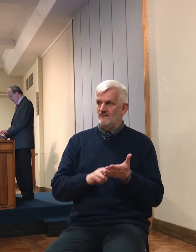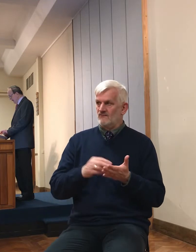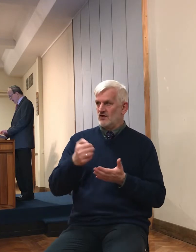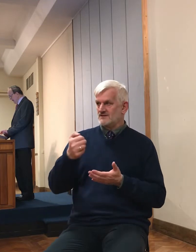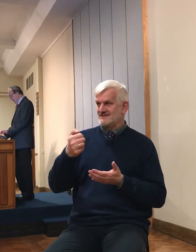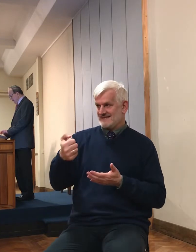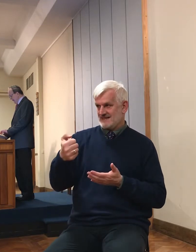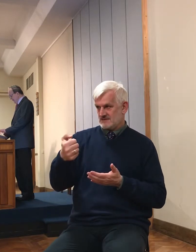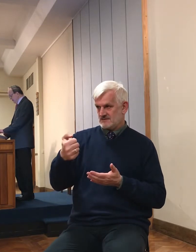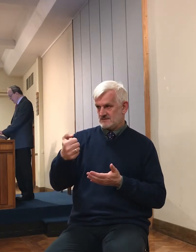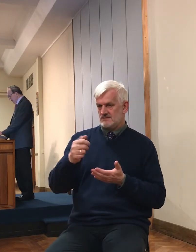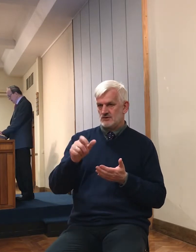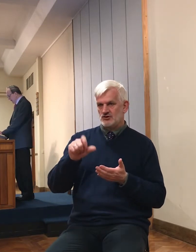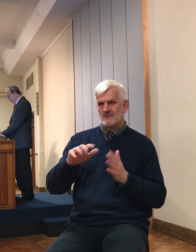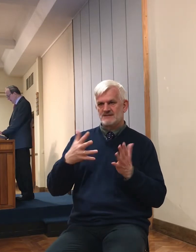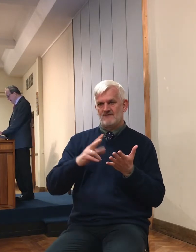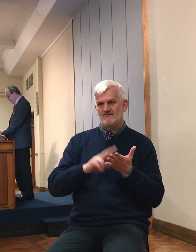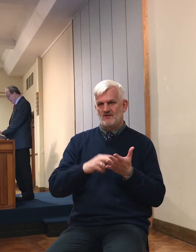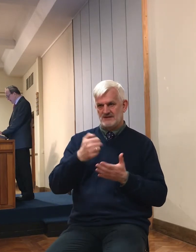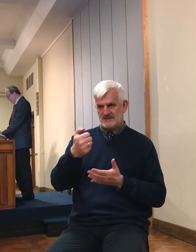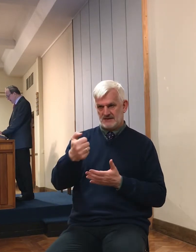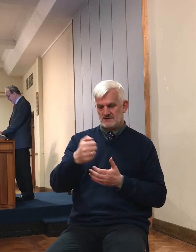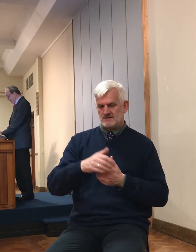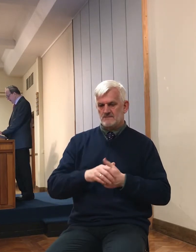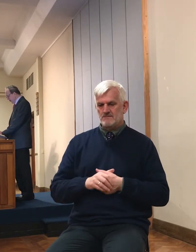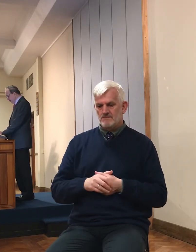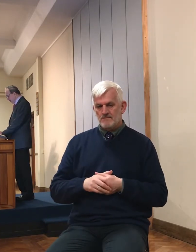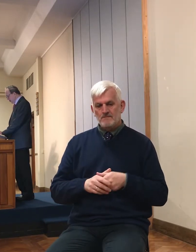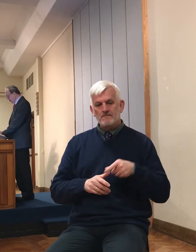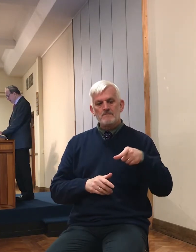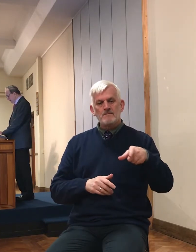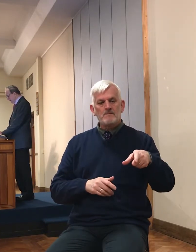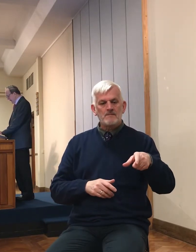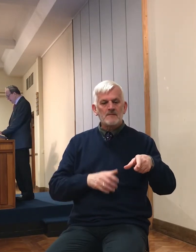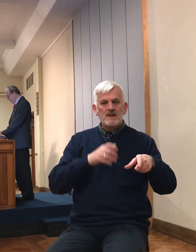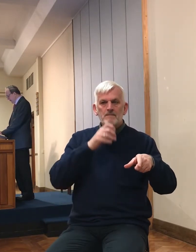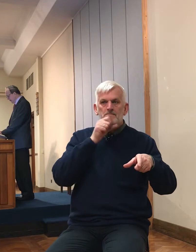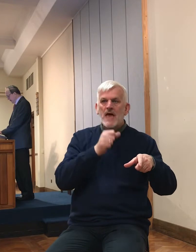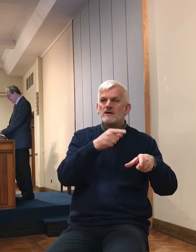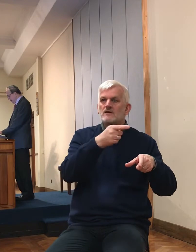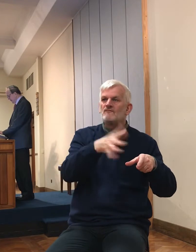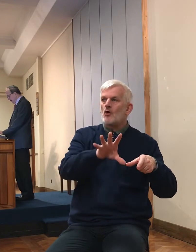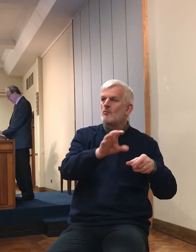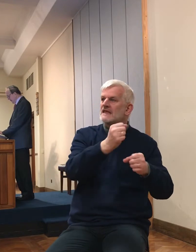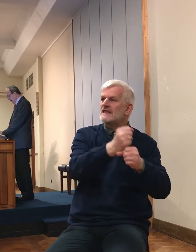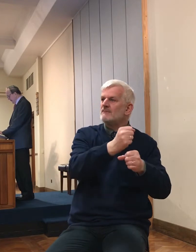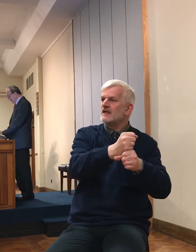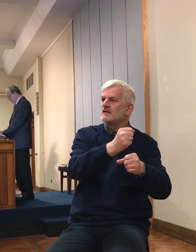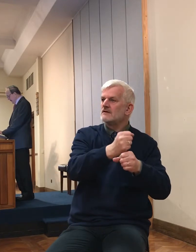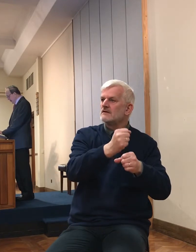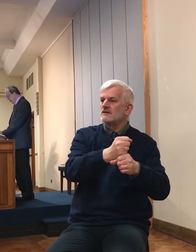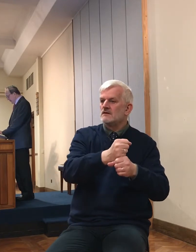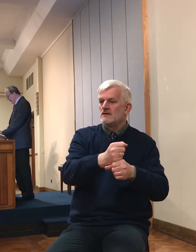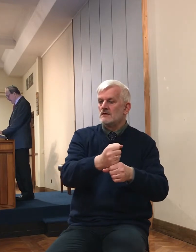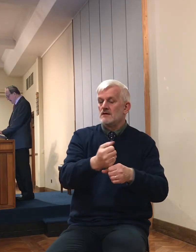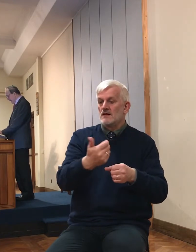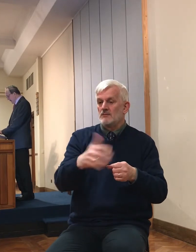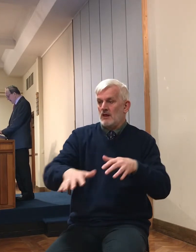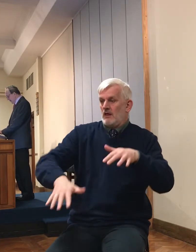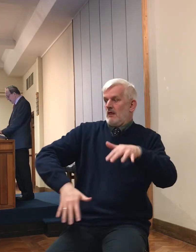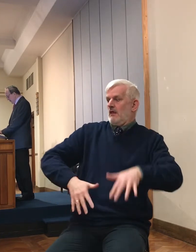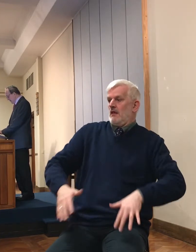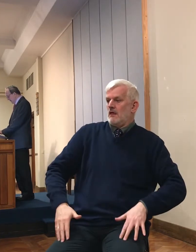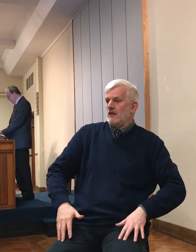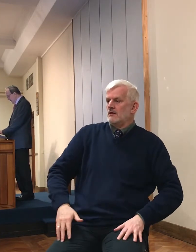chapter 10. And the men of Gibeon sent unto Joshua to the camp to Gilgal, saying, Slack not thy